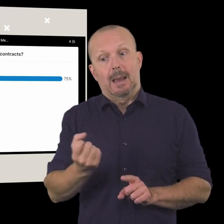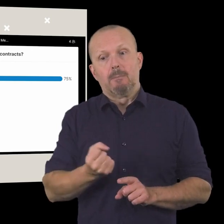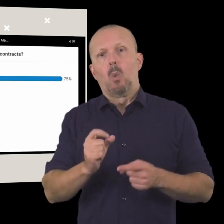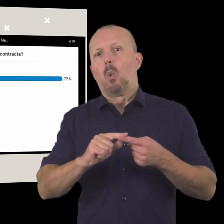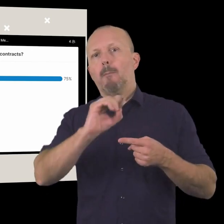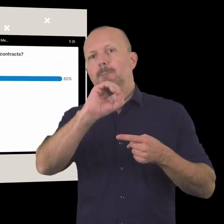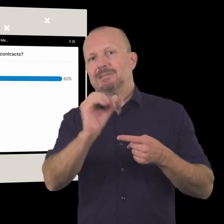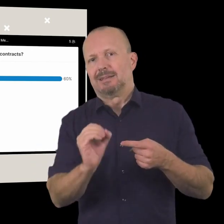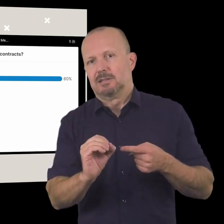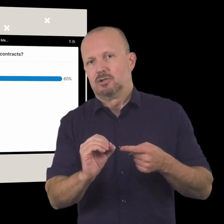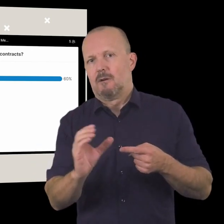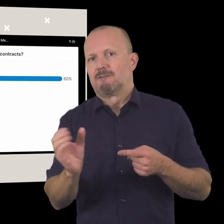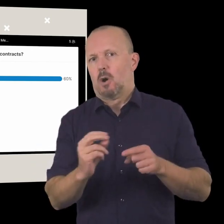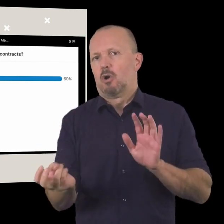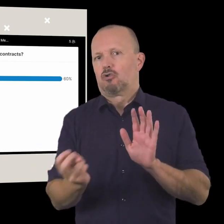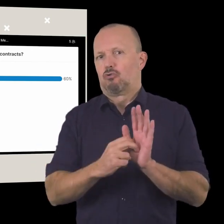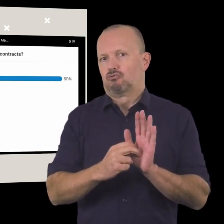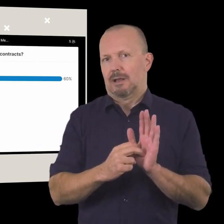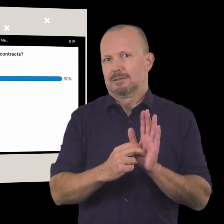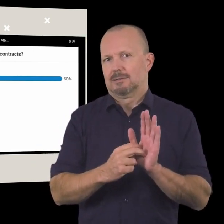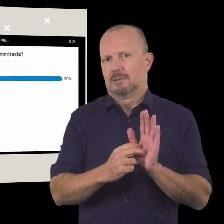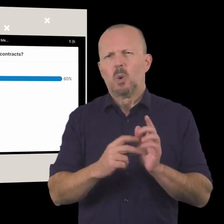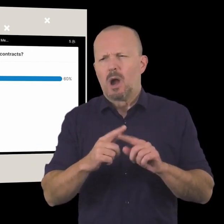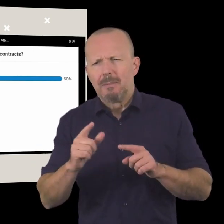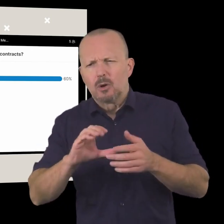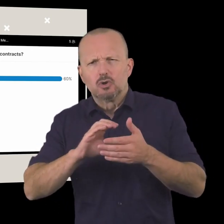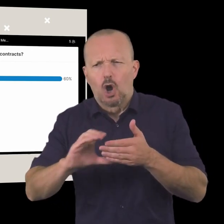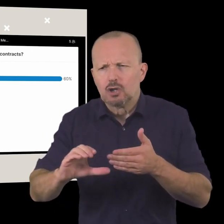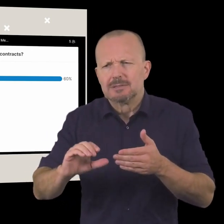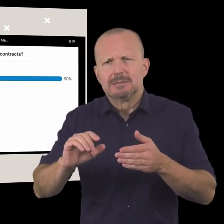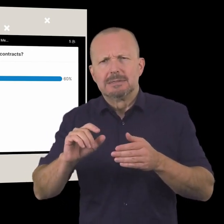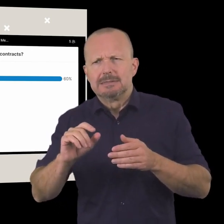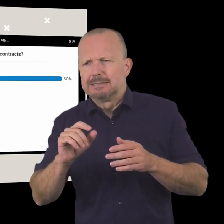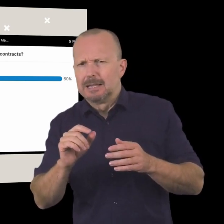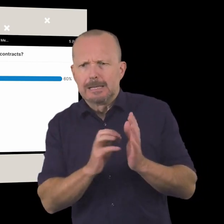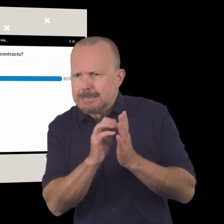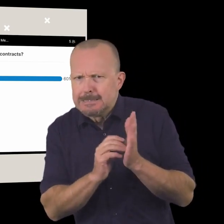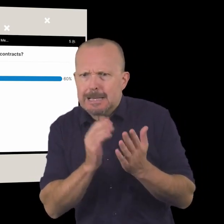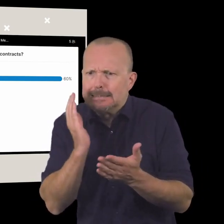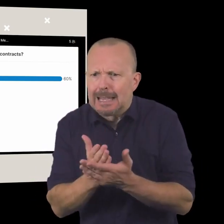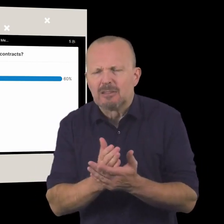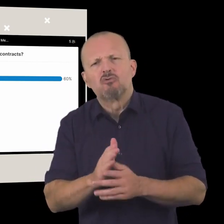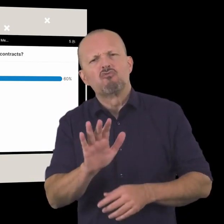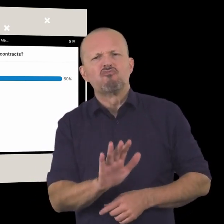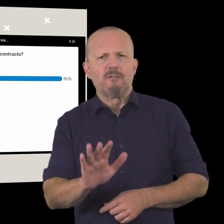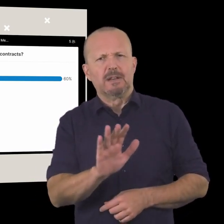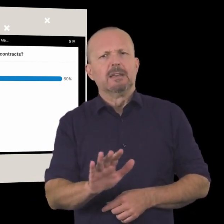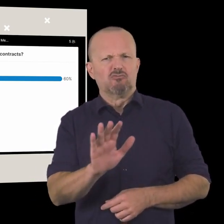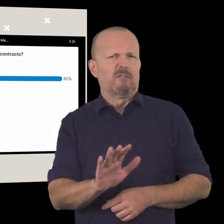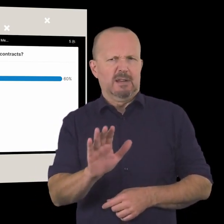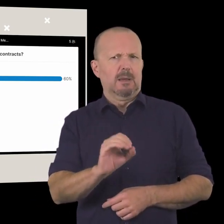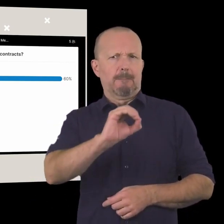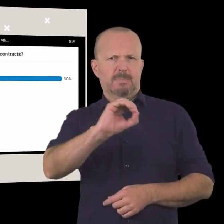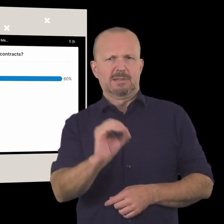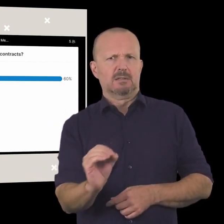percentage of your income comes from contracts and don't be worried about dollars and cents i just love you to think about percentage of income